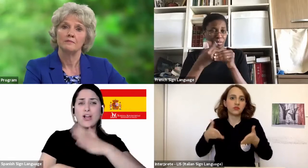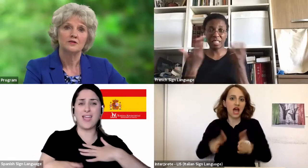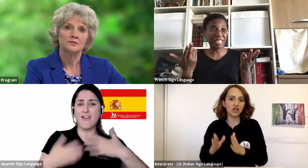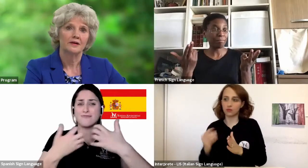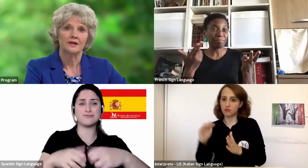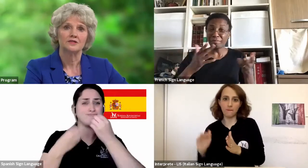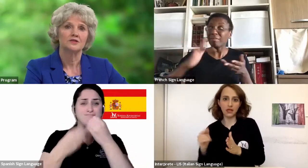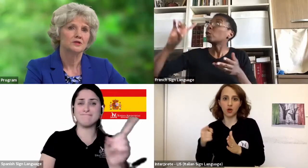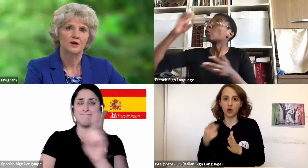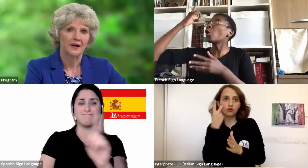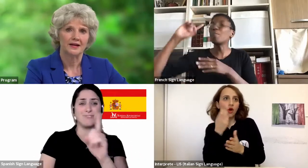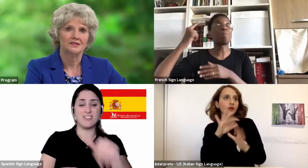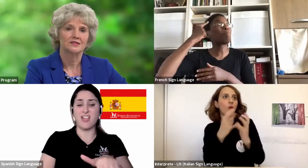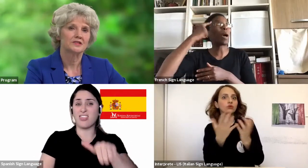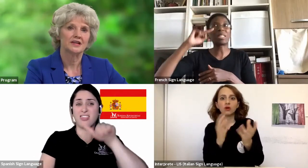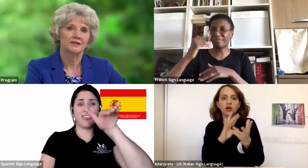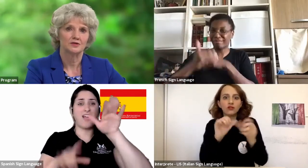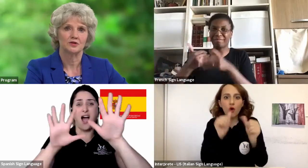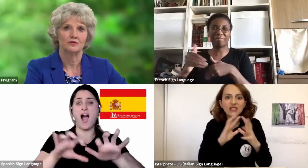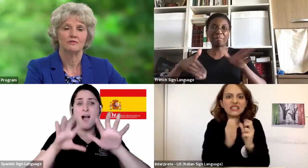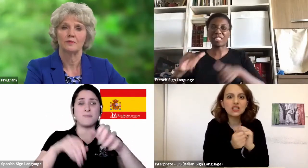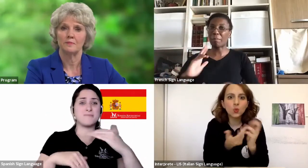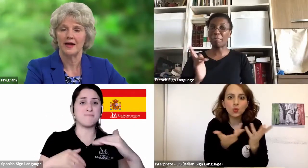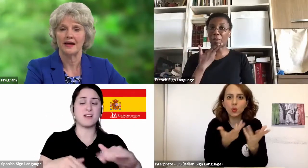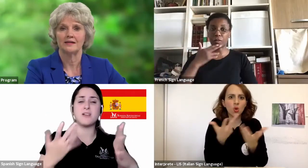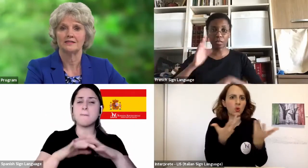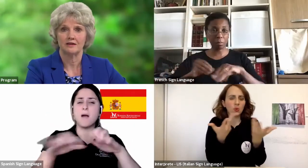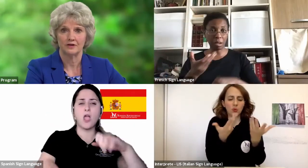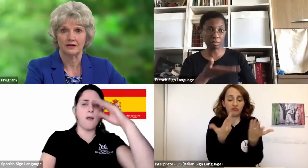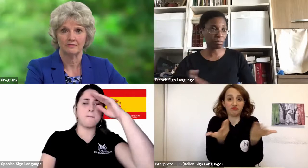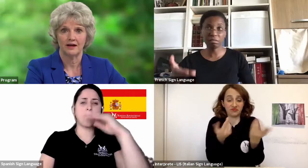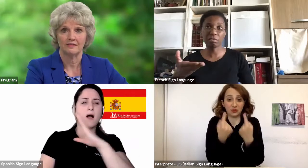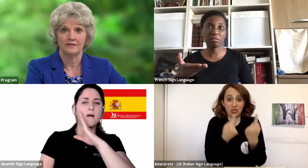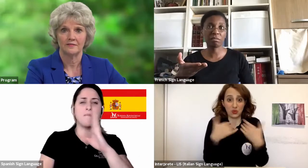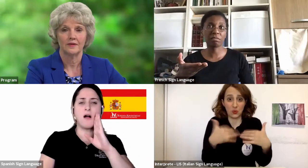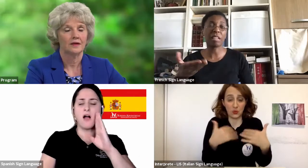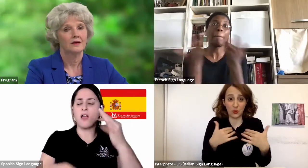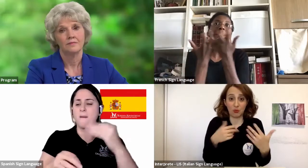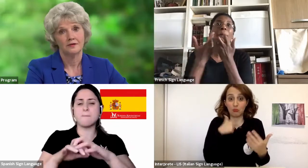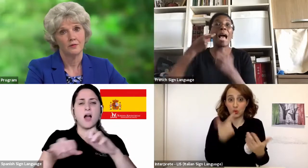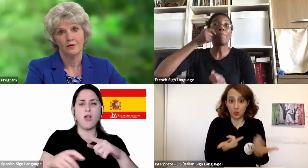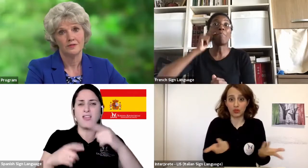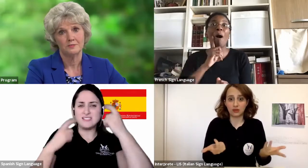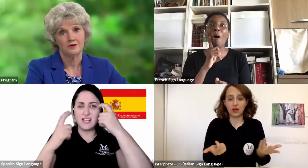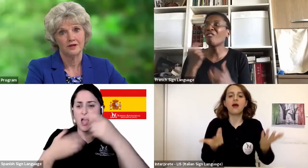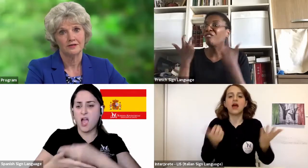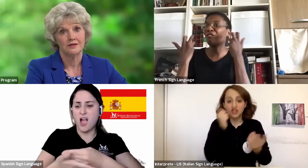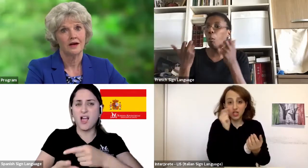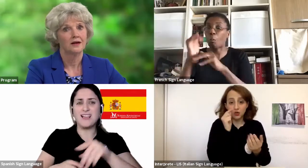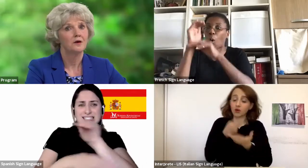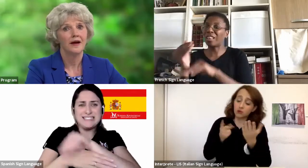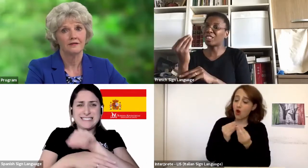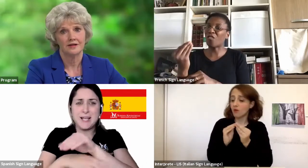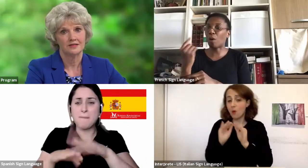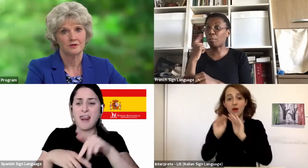Most parents do their best to protect their children from the pain and suffering of life. But no home is perfect,